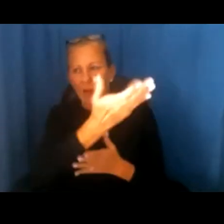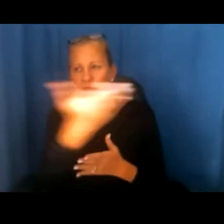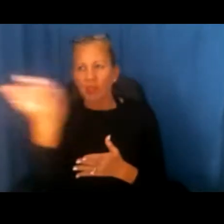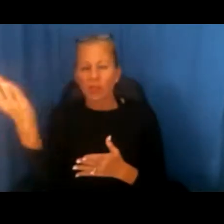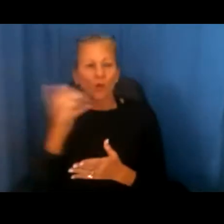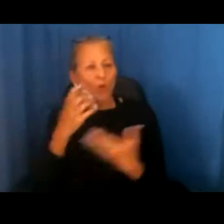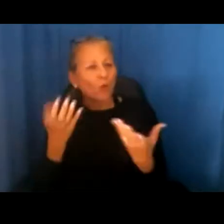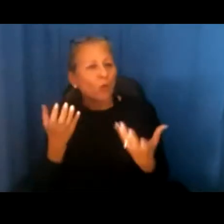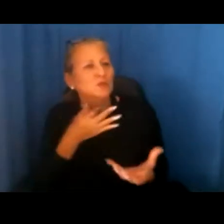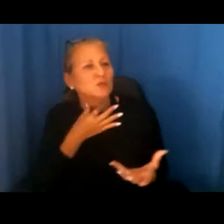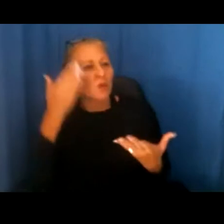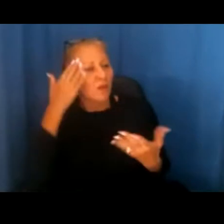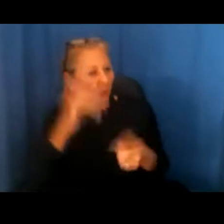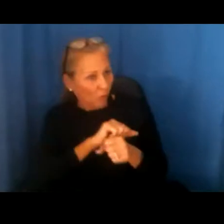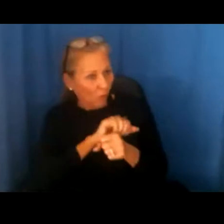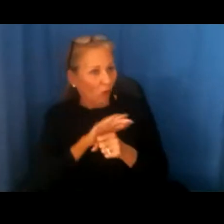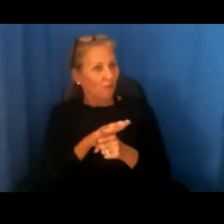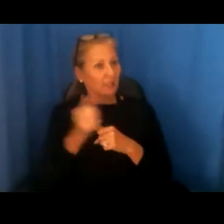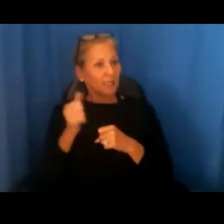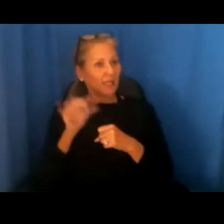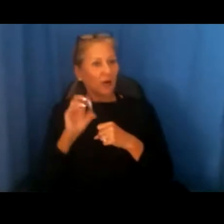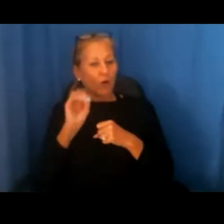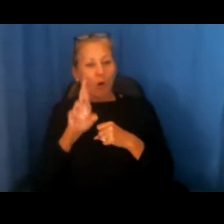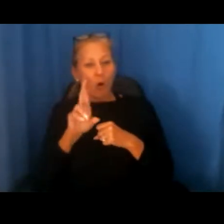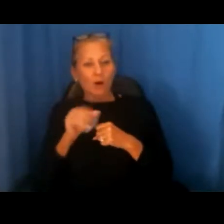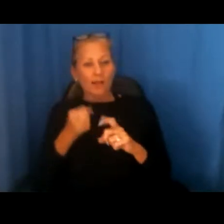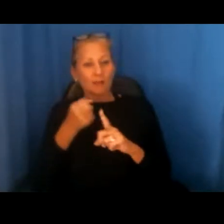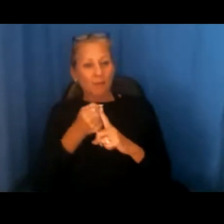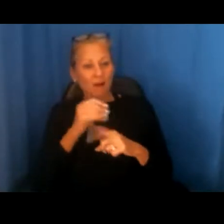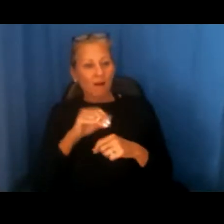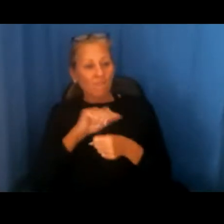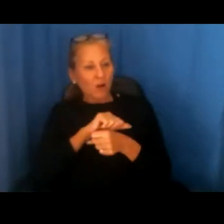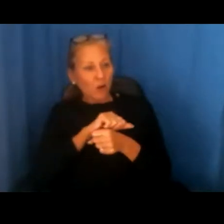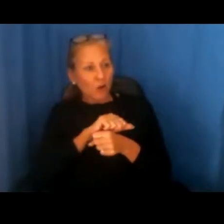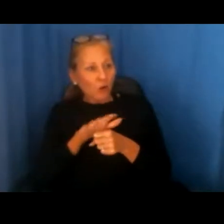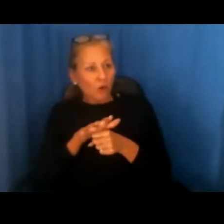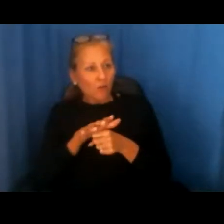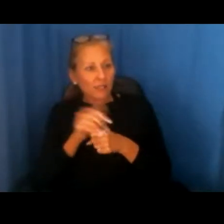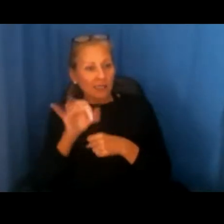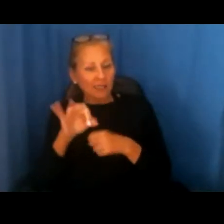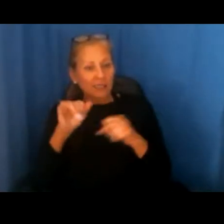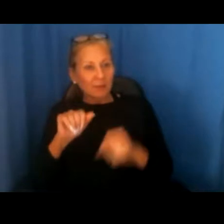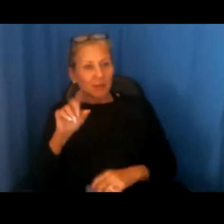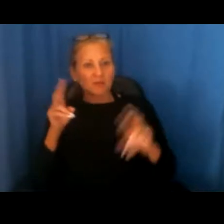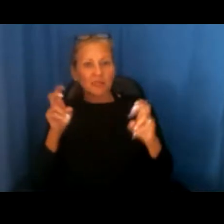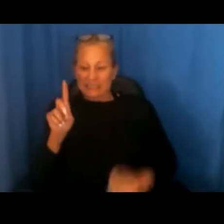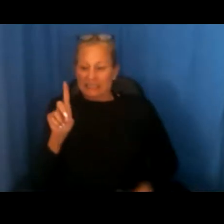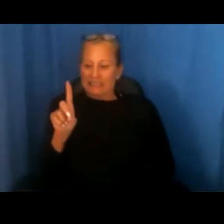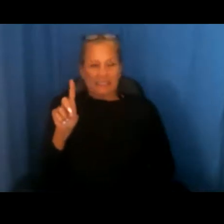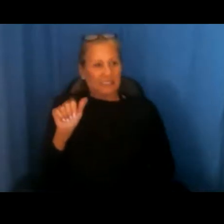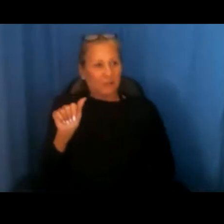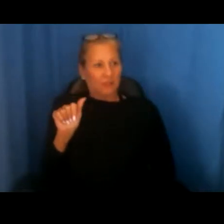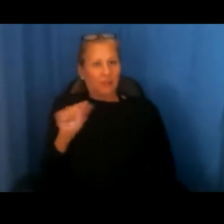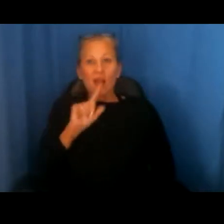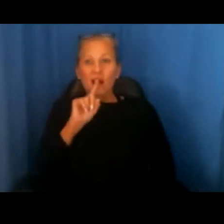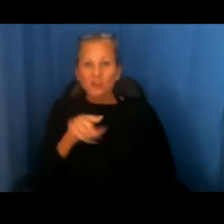wants to know if COVID-19 or the effects of COVID-19 can be a disability. And the answer